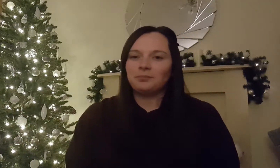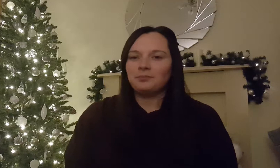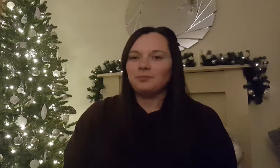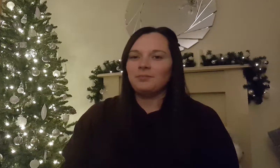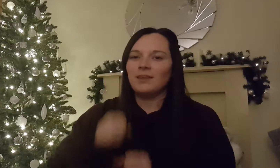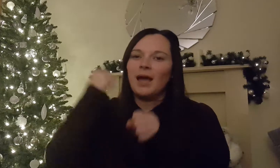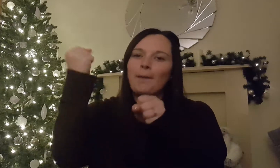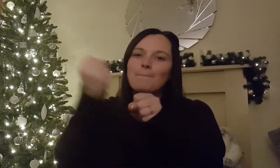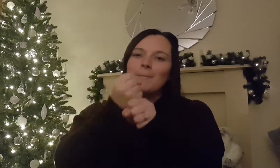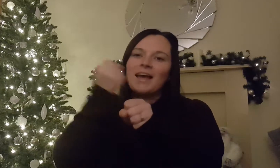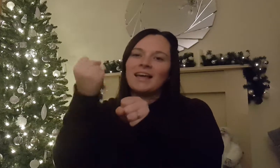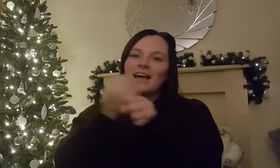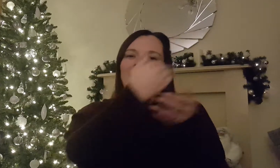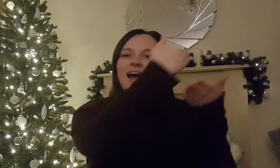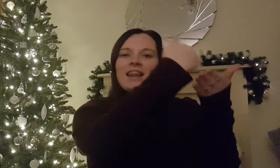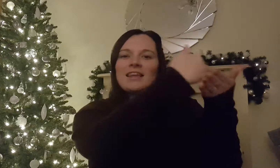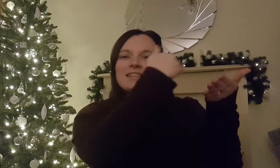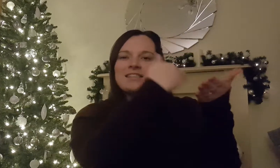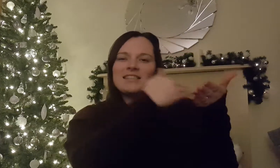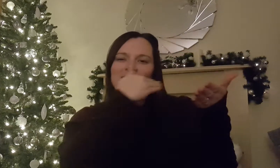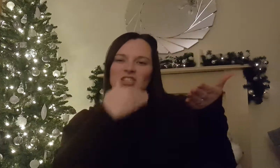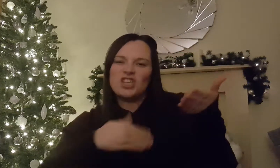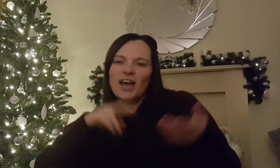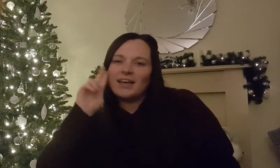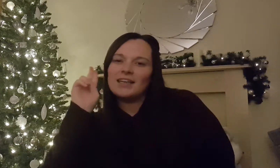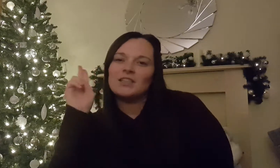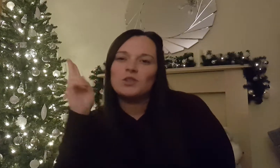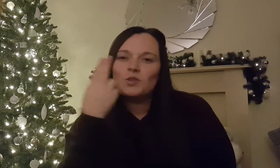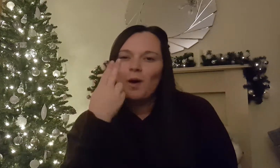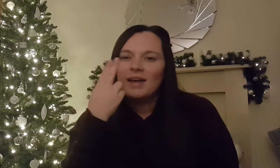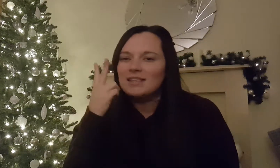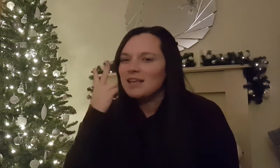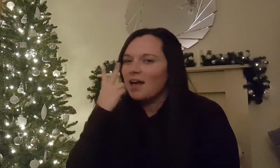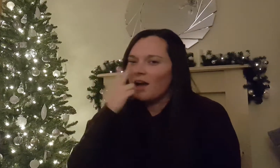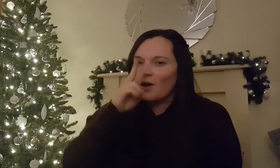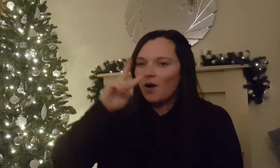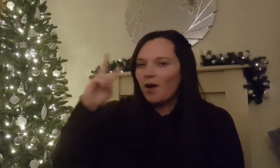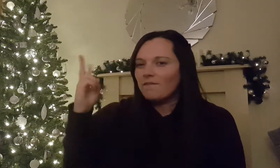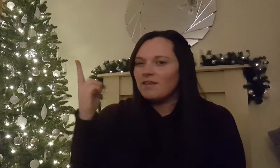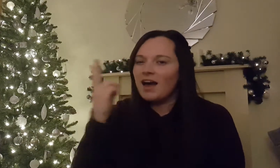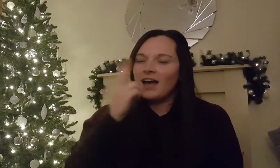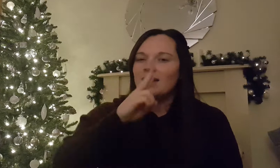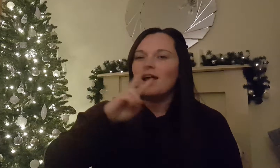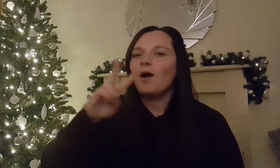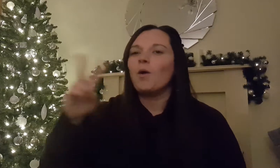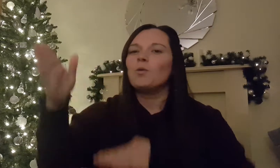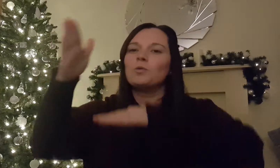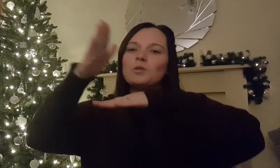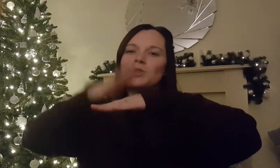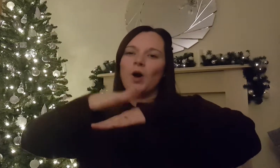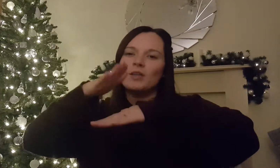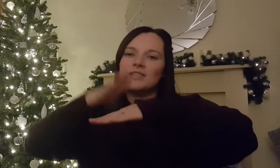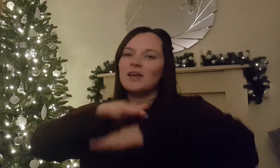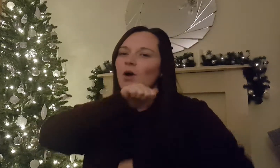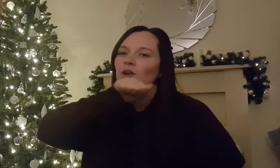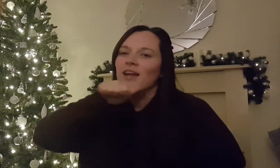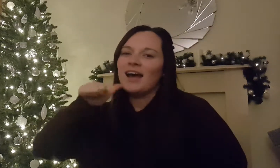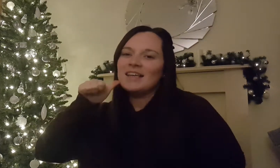He's taking a list, checking in twice, you gotta find out who's naughty or nice,